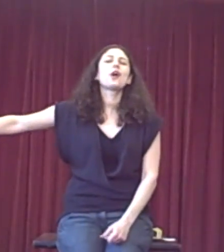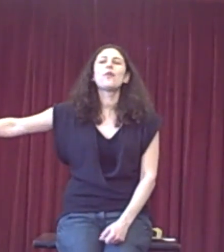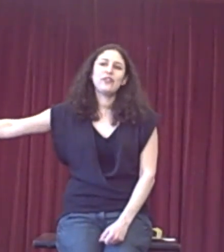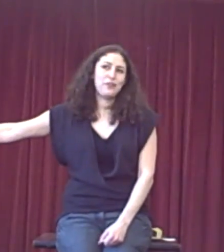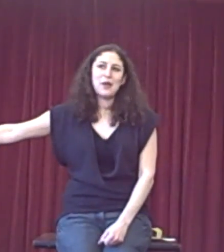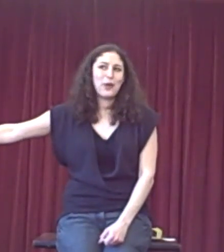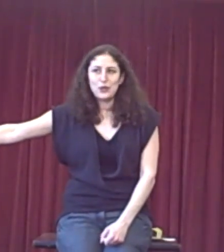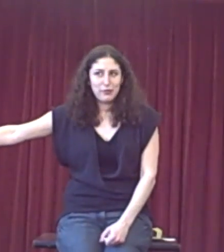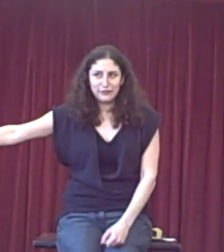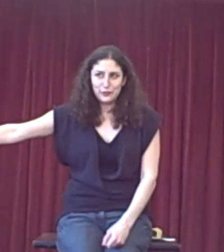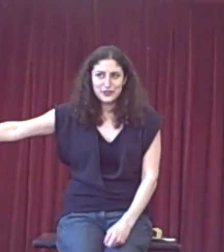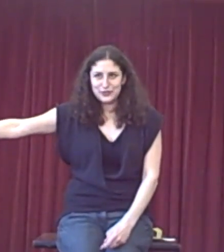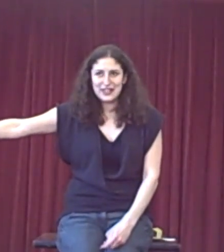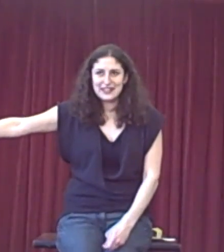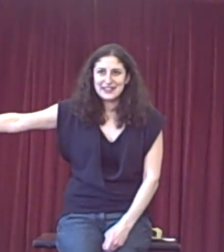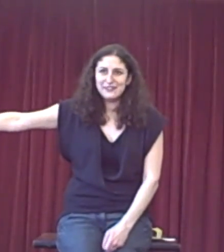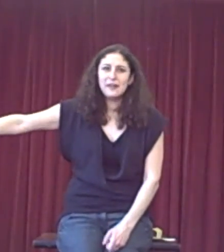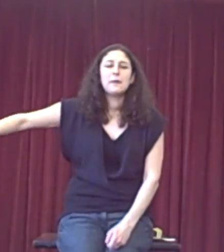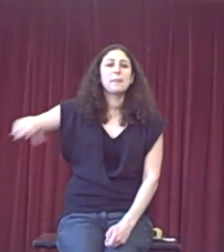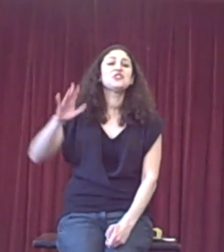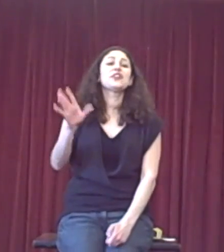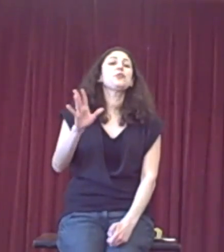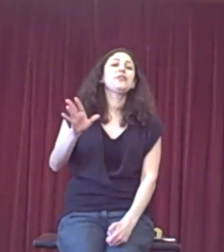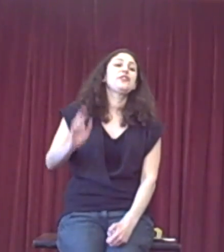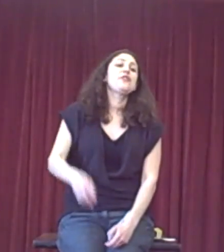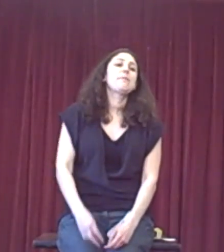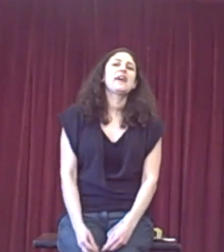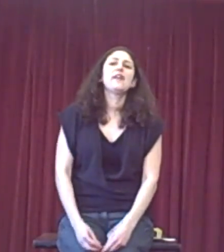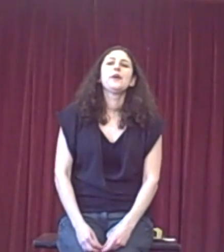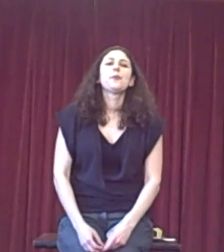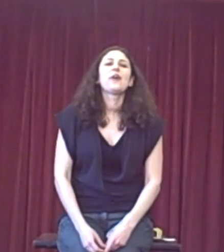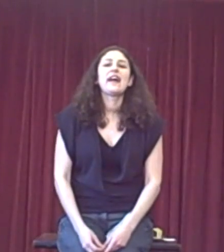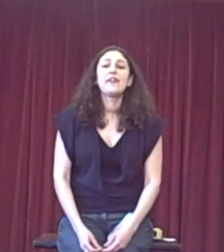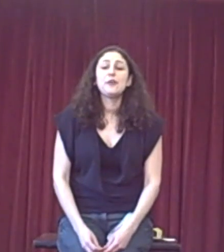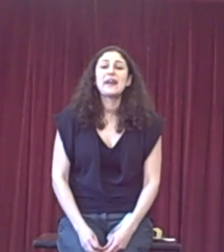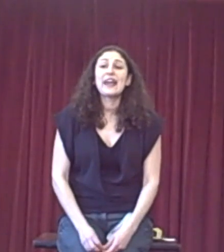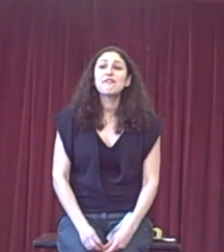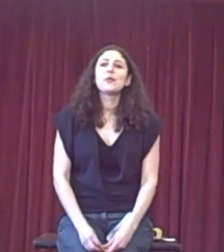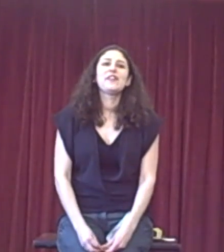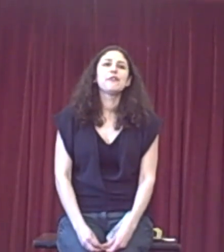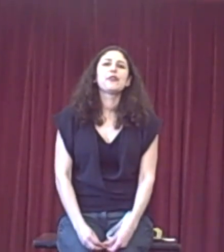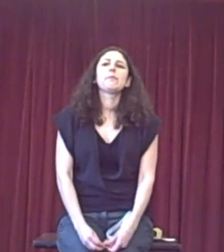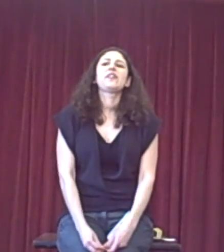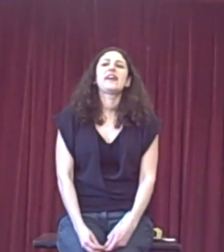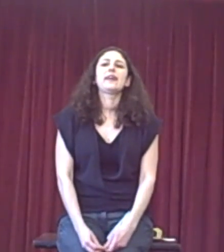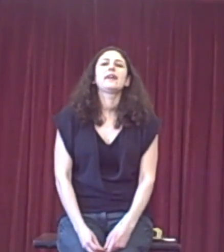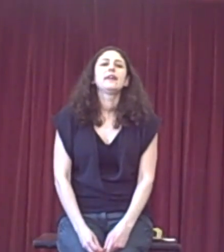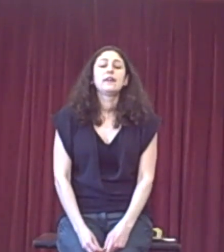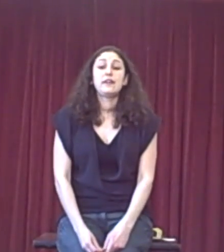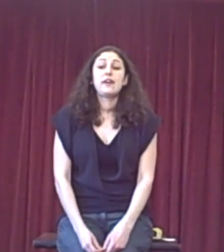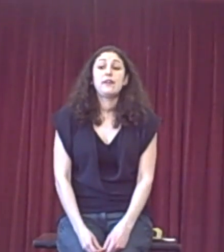go on to the bit where you put forward an alternative. I just want to do the bit where you make everyone in the room think, you know,